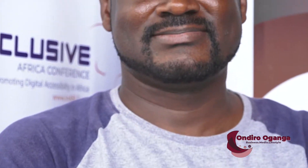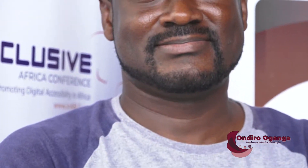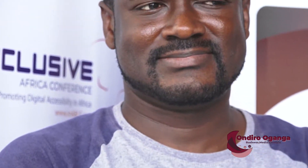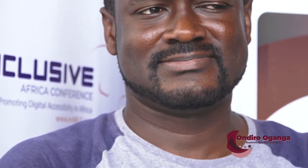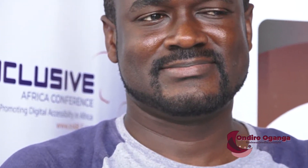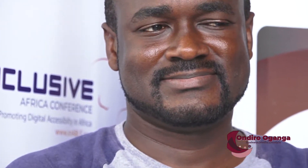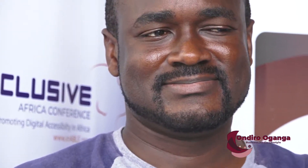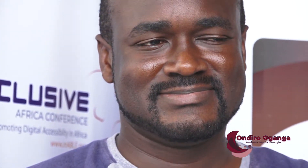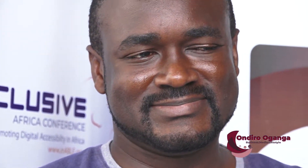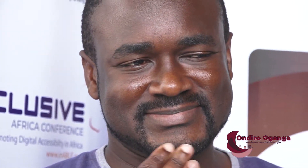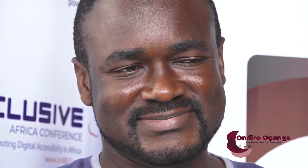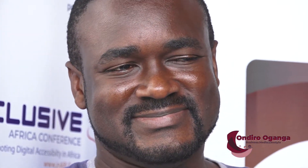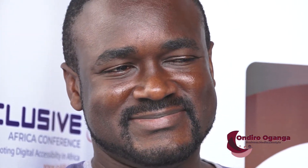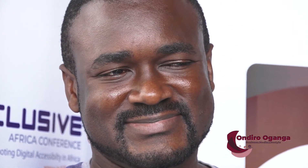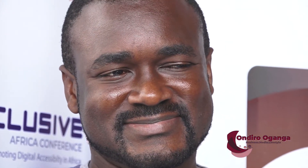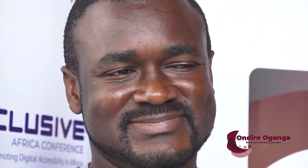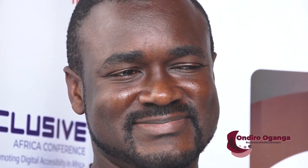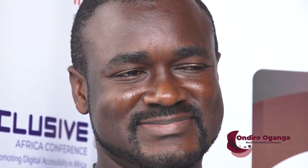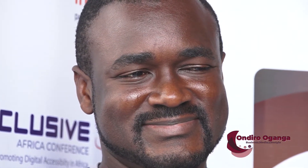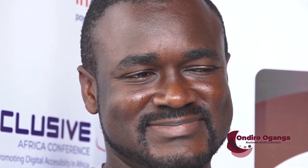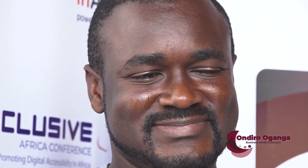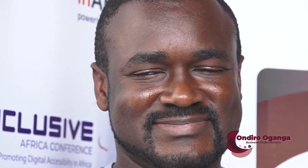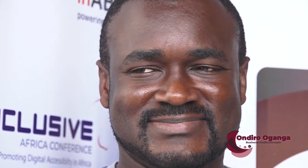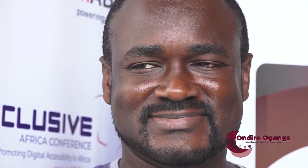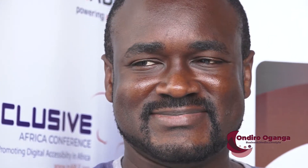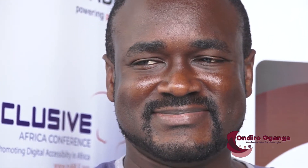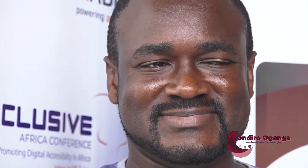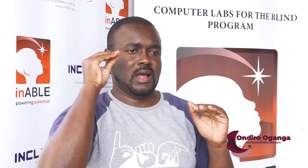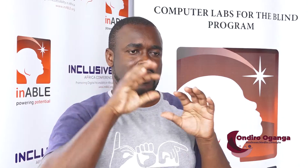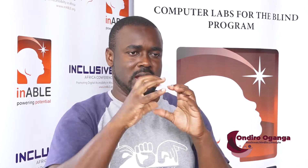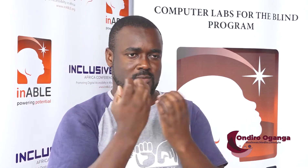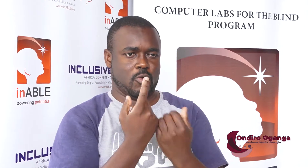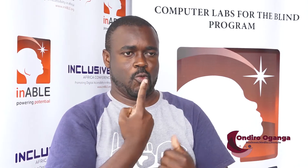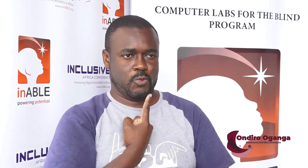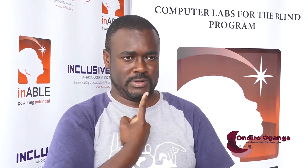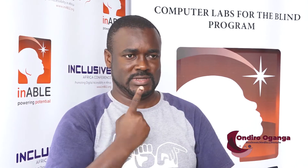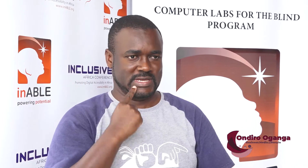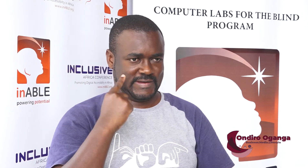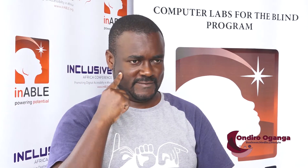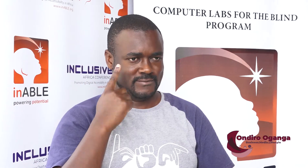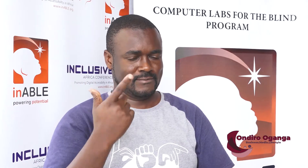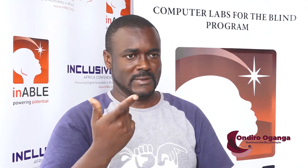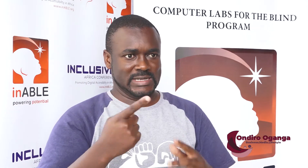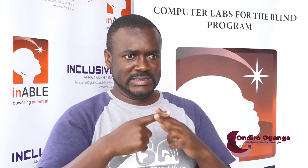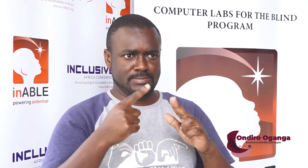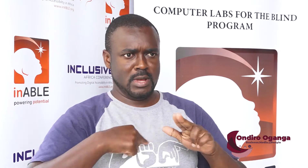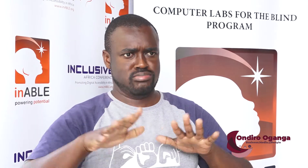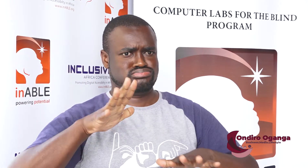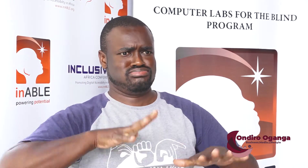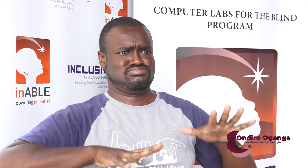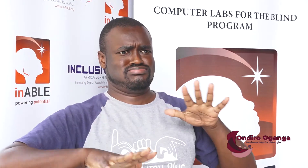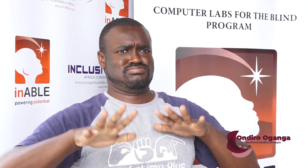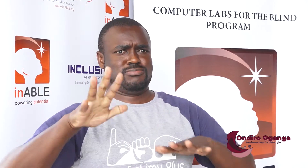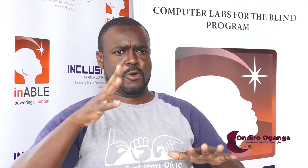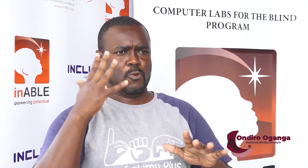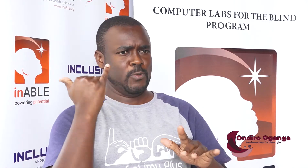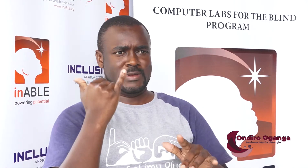the US. I did my first level and after doing that I transferred to a mainstream university.